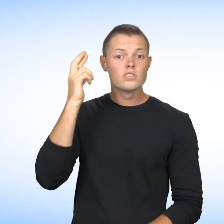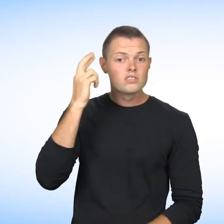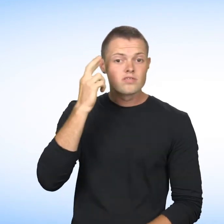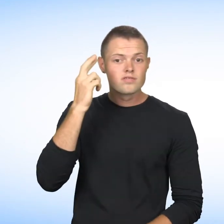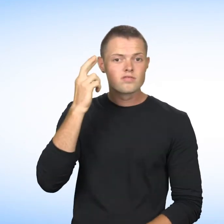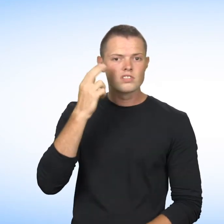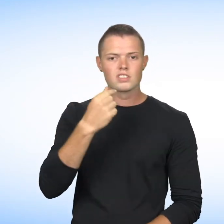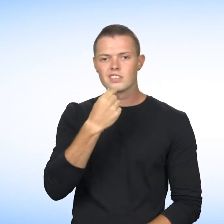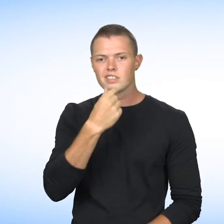homosexuality.